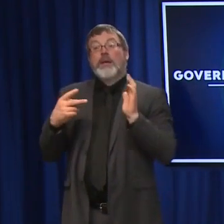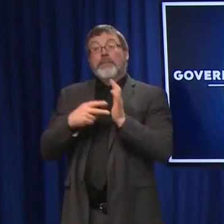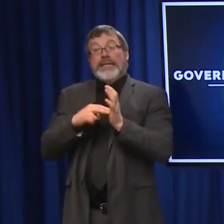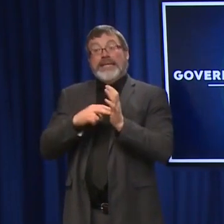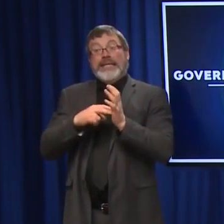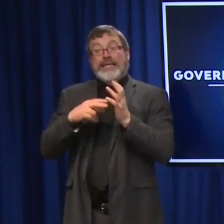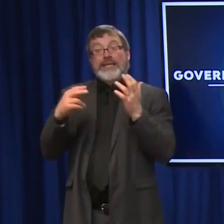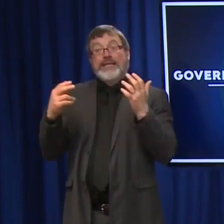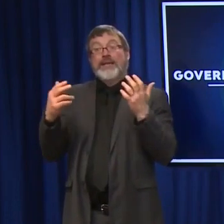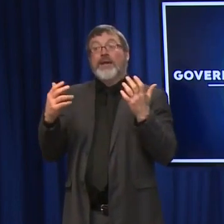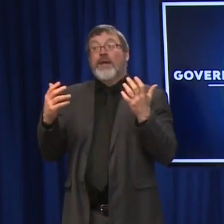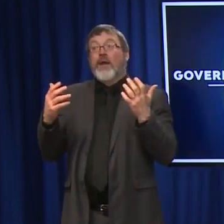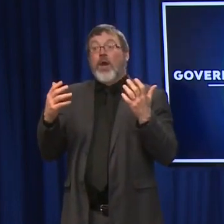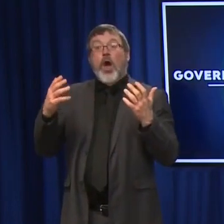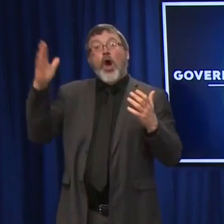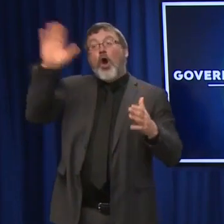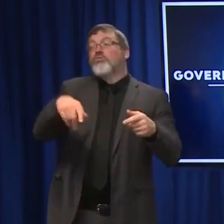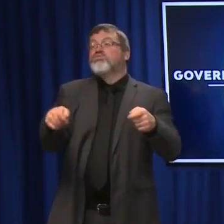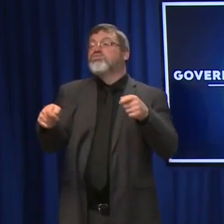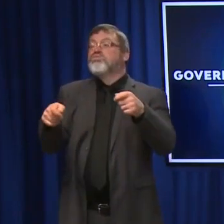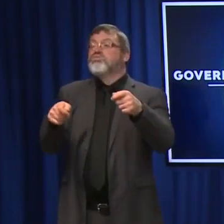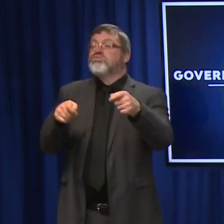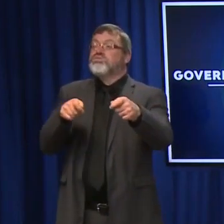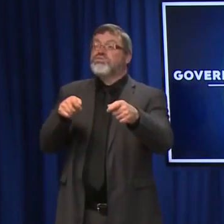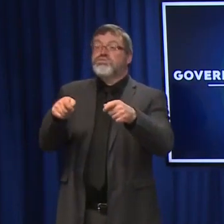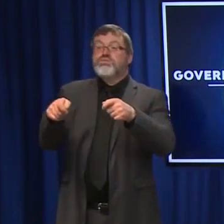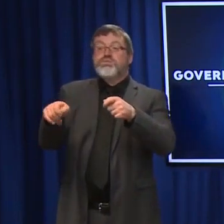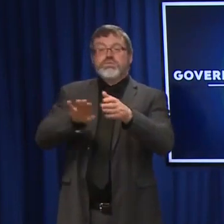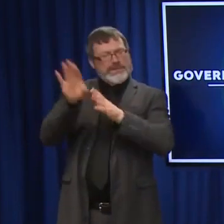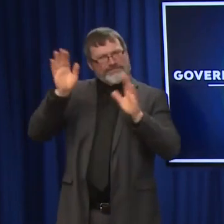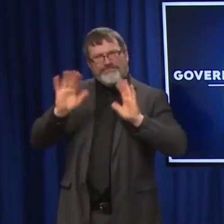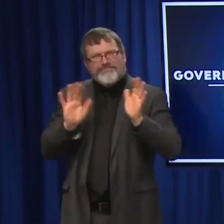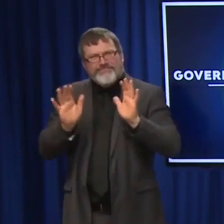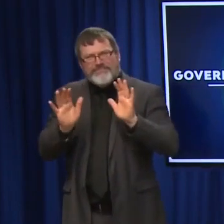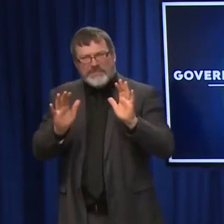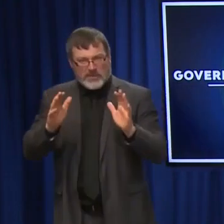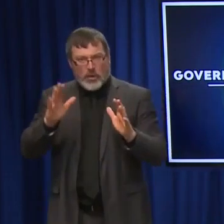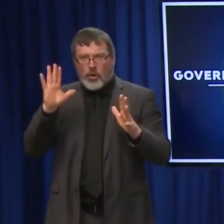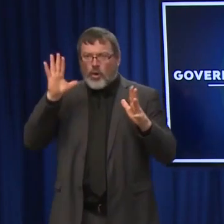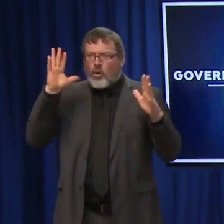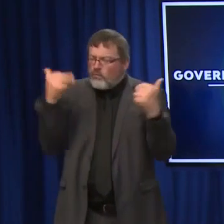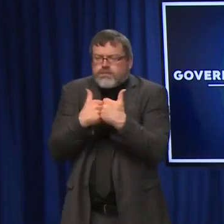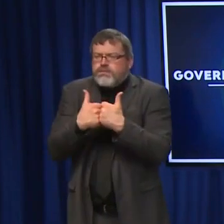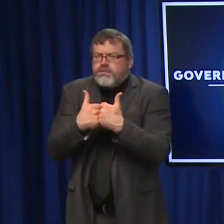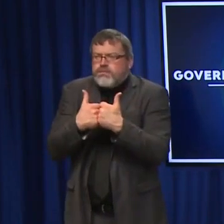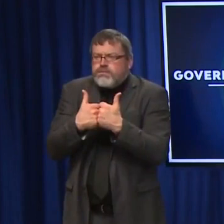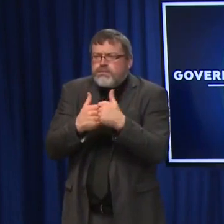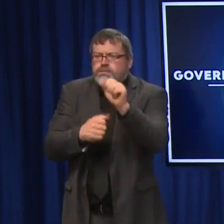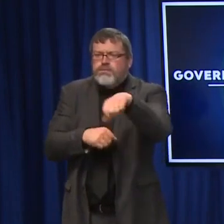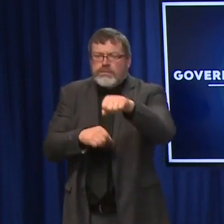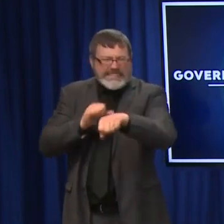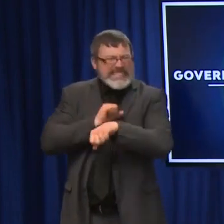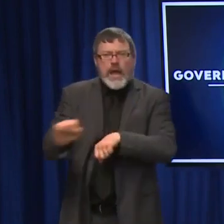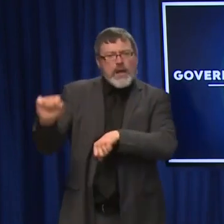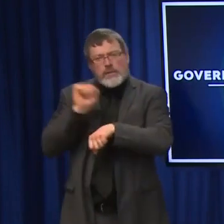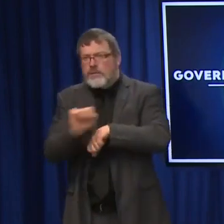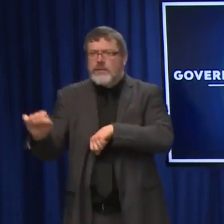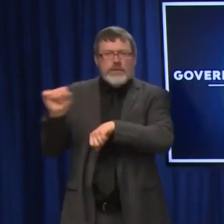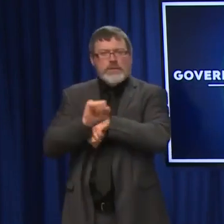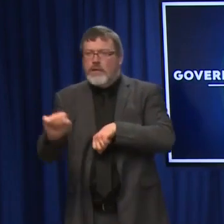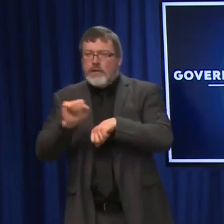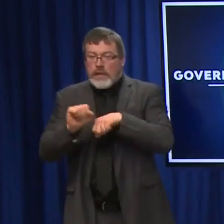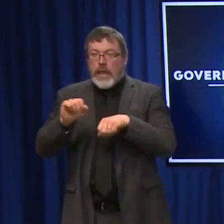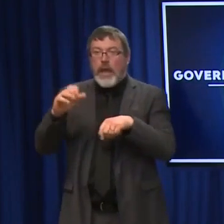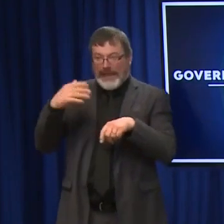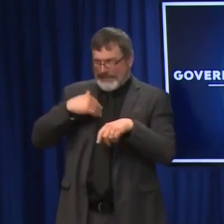an easy process. We always knew this was going to be very challenging for a lot of folks on a lot of different levels. We're getting a little bit of support out of Washington,